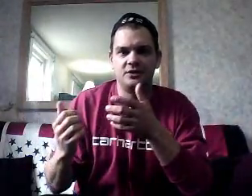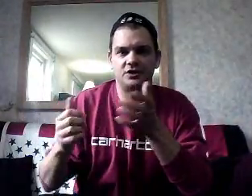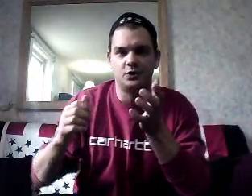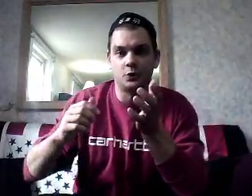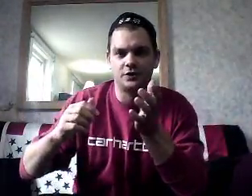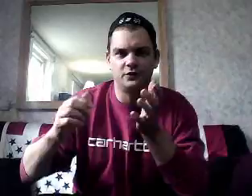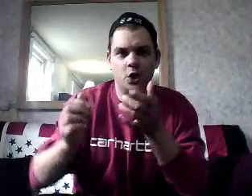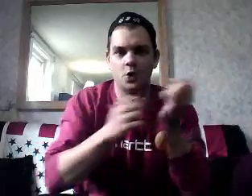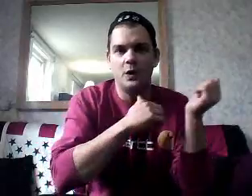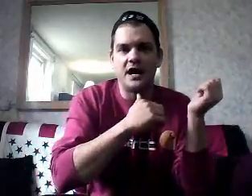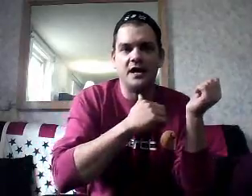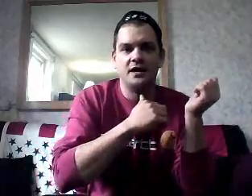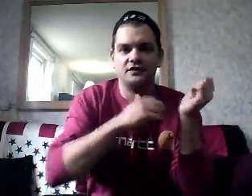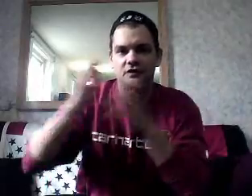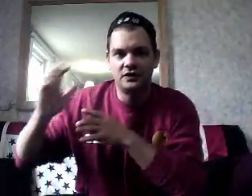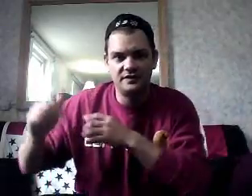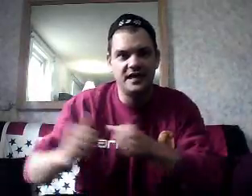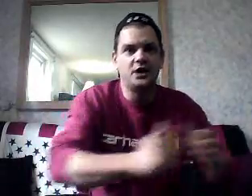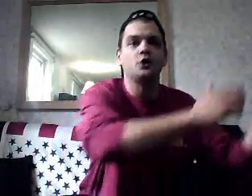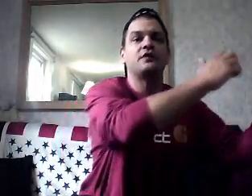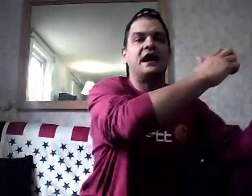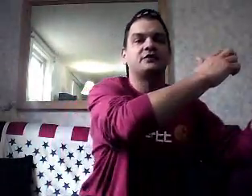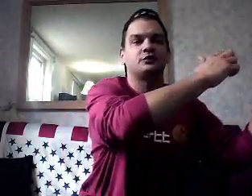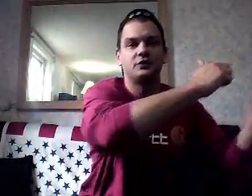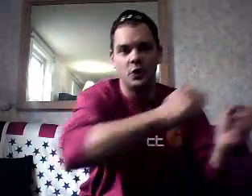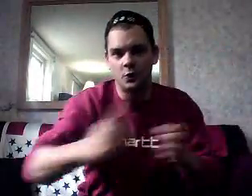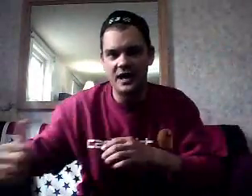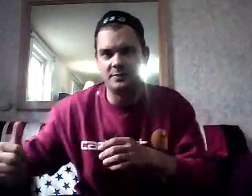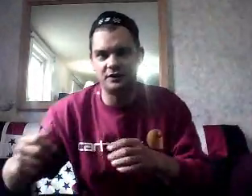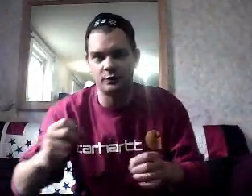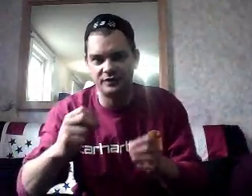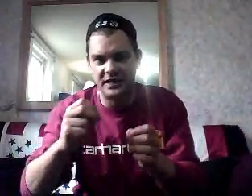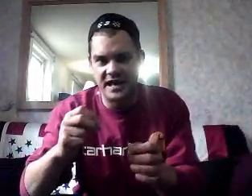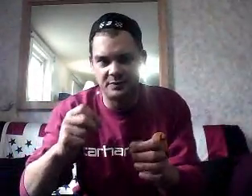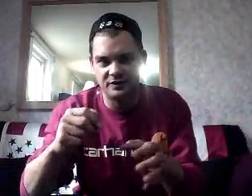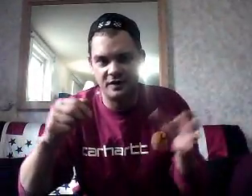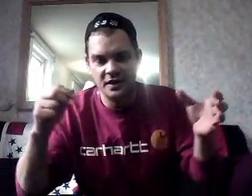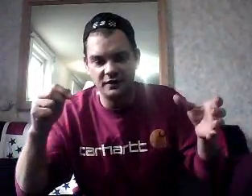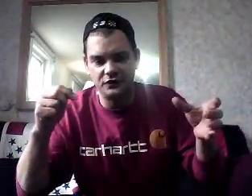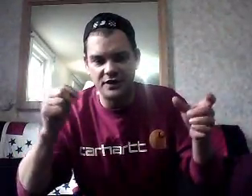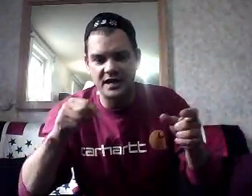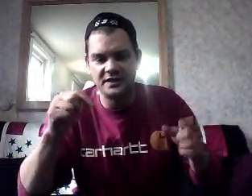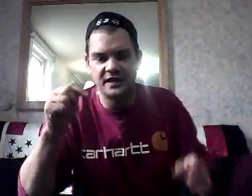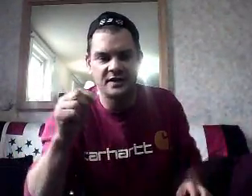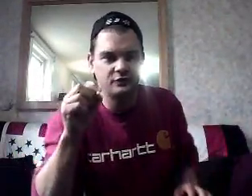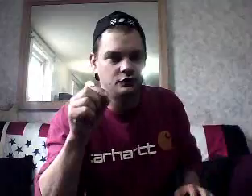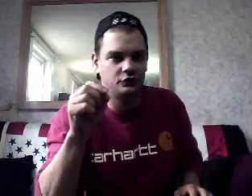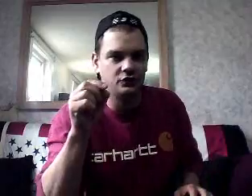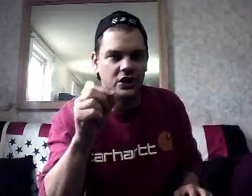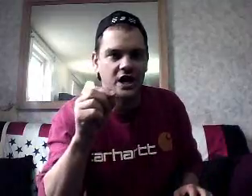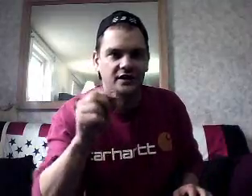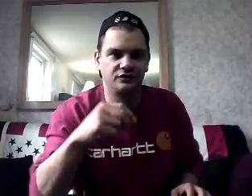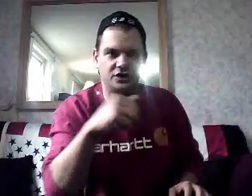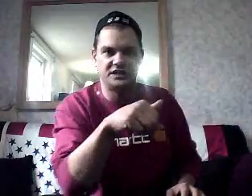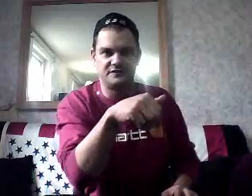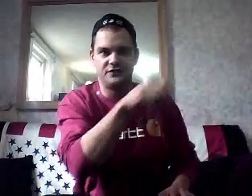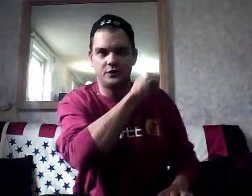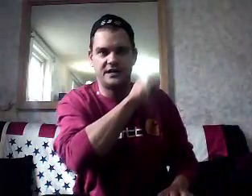I mean, or it'll go away. It's either going to take over the House, or it'll go away, because what's going to happen is, if you're not in the Constitutional Caucus, you're going to get voted